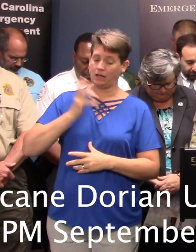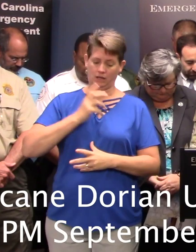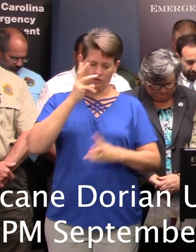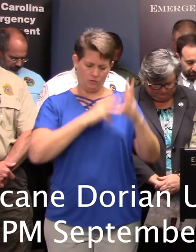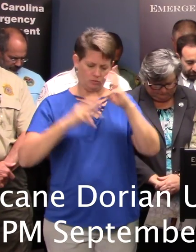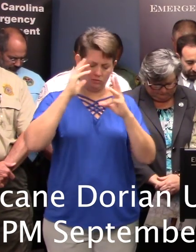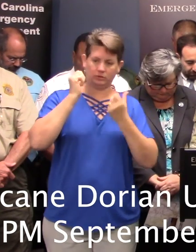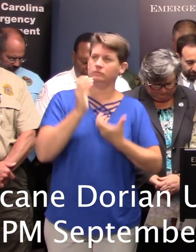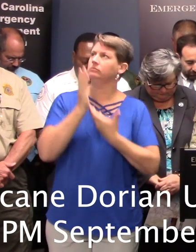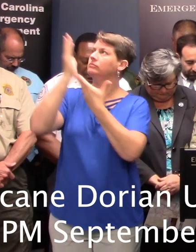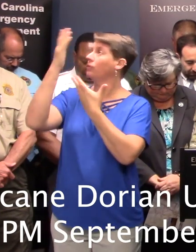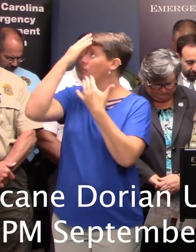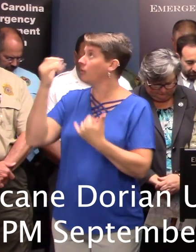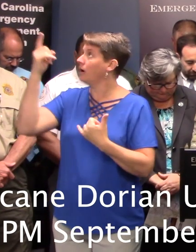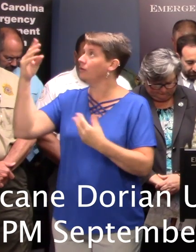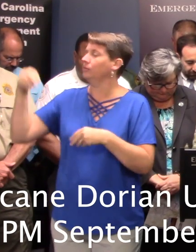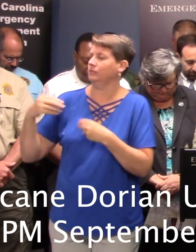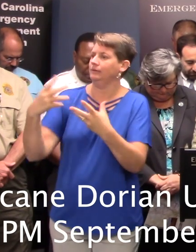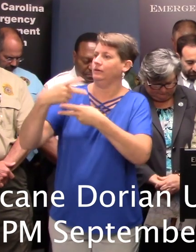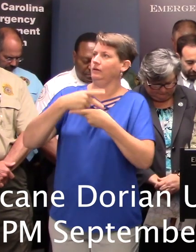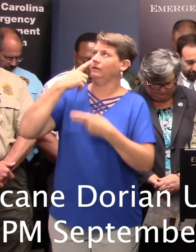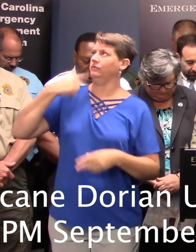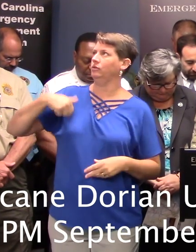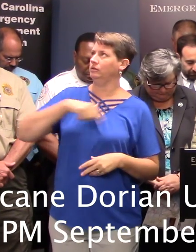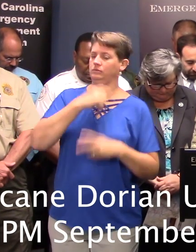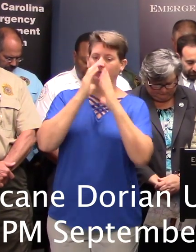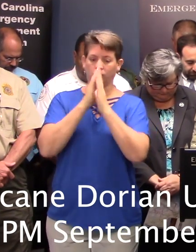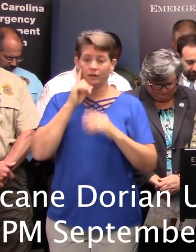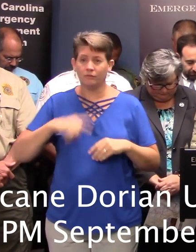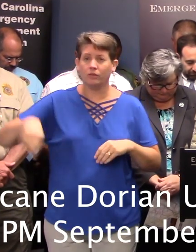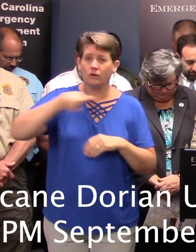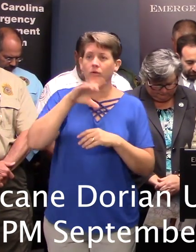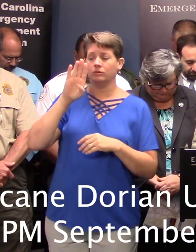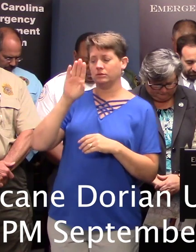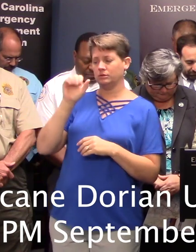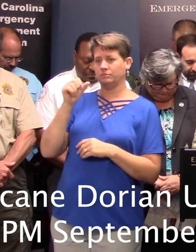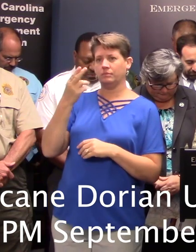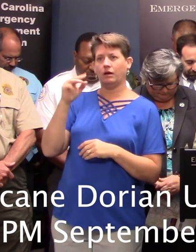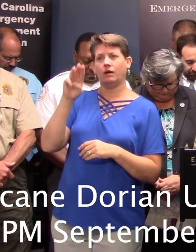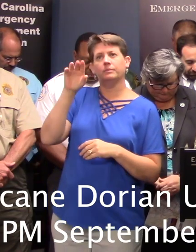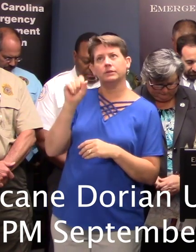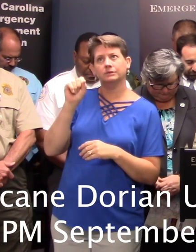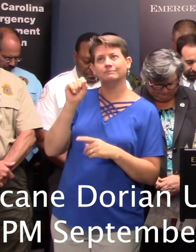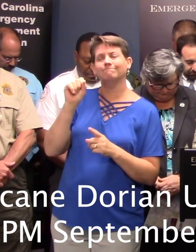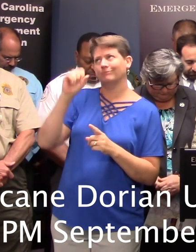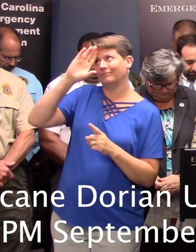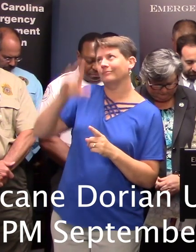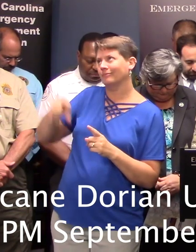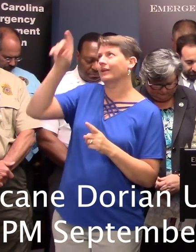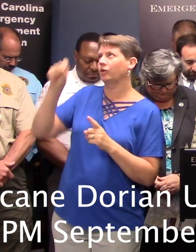you, because you care for us. Even as we pray for those in the Bahamas. God, we know that you're able to turn a storm.